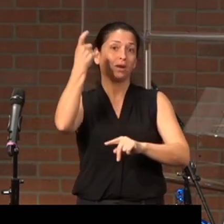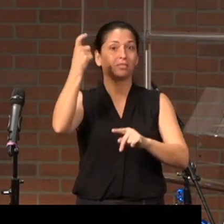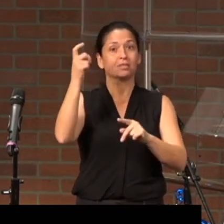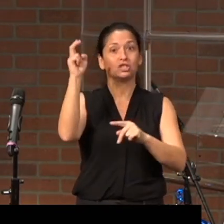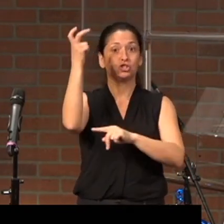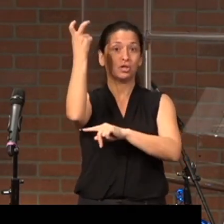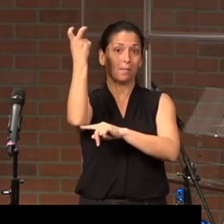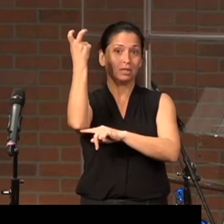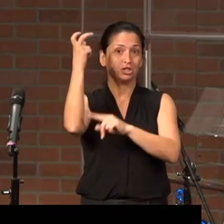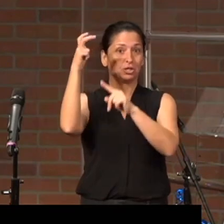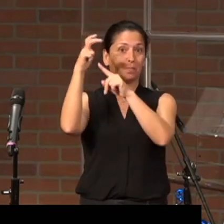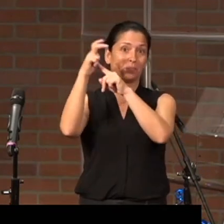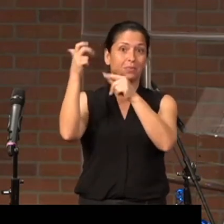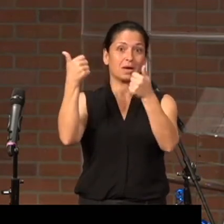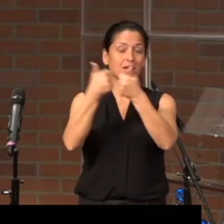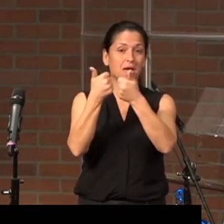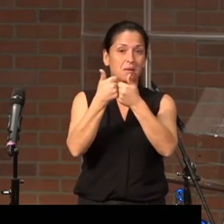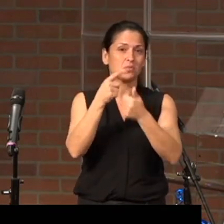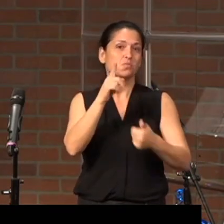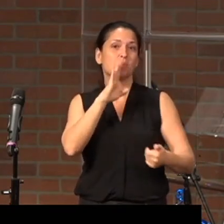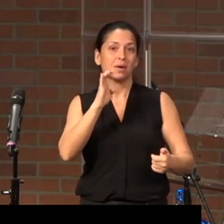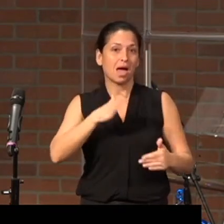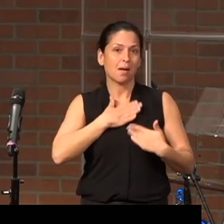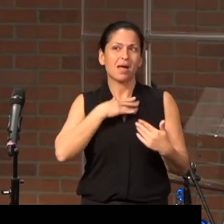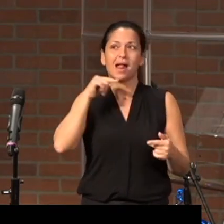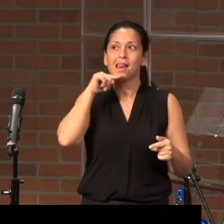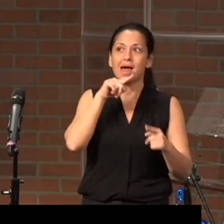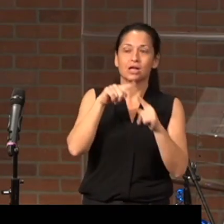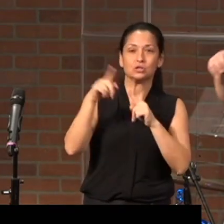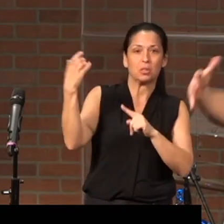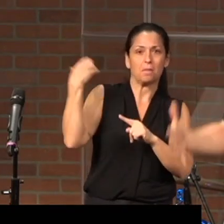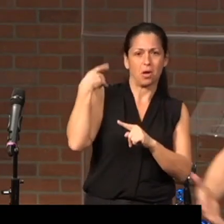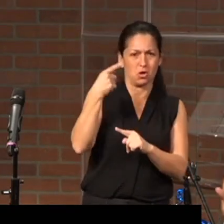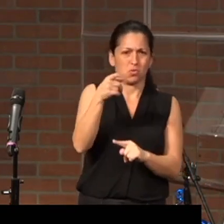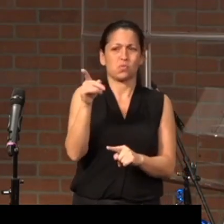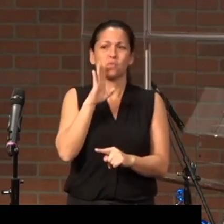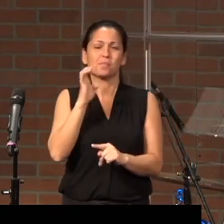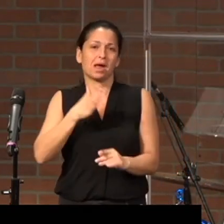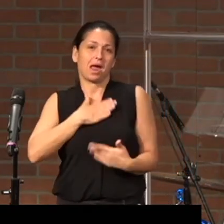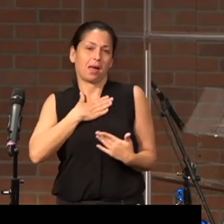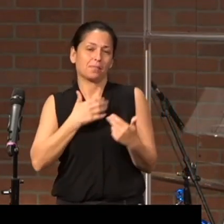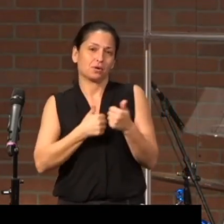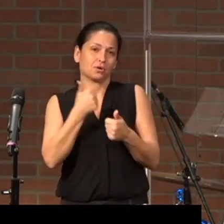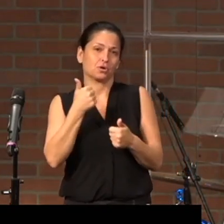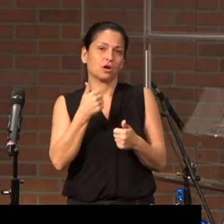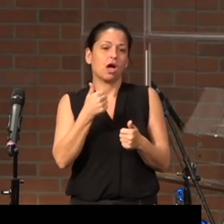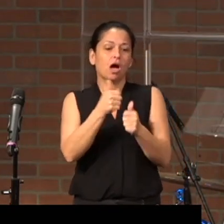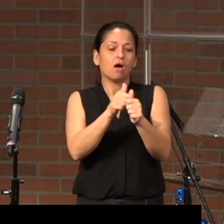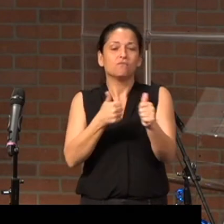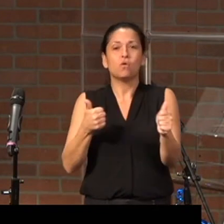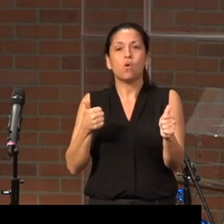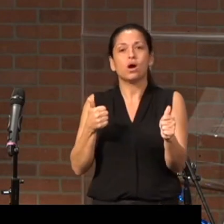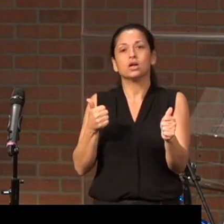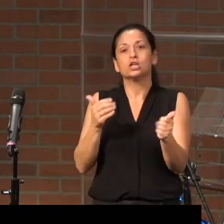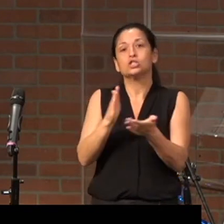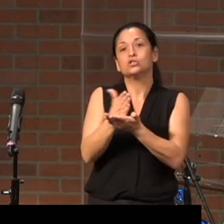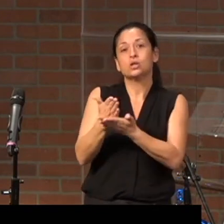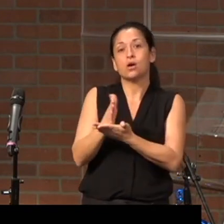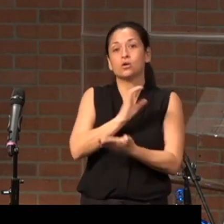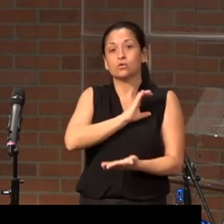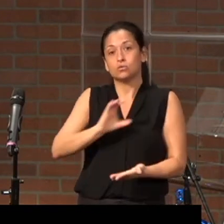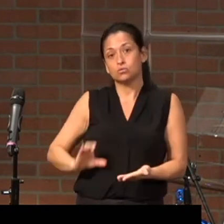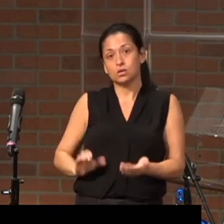happier. Lie to your boss, you'll be happier. Avoid the discomfort of sharing Christ with your neighbor. You'll be happier.